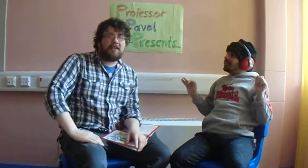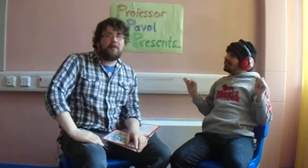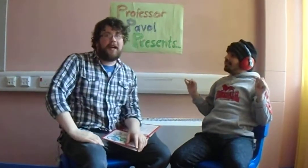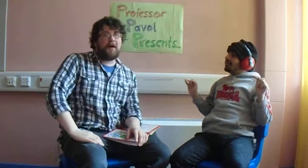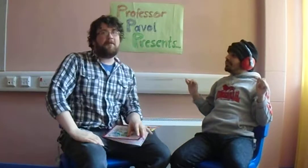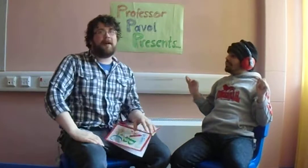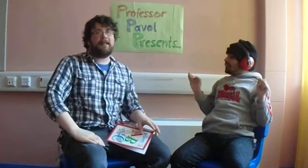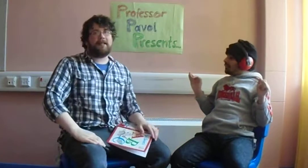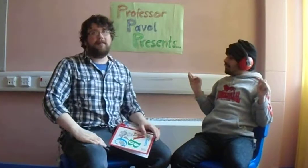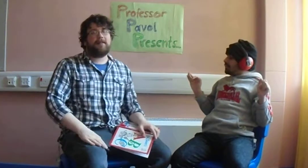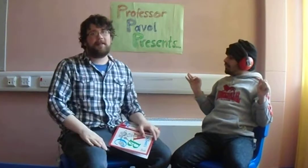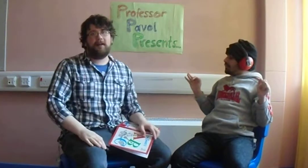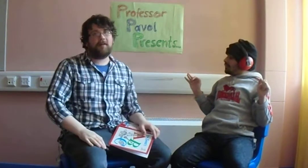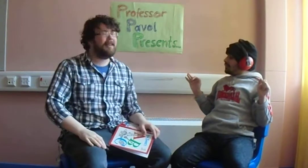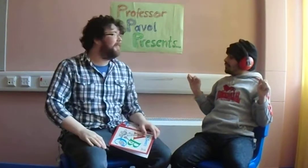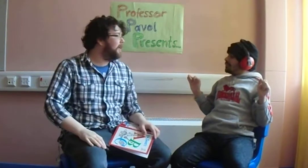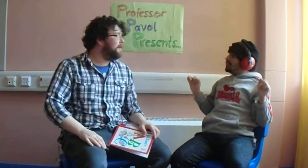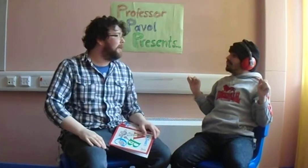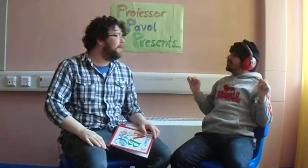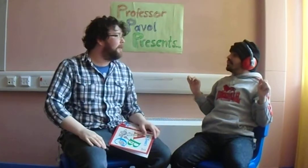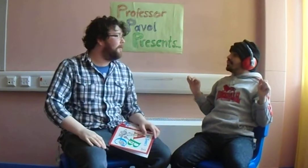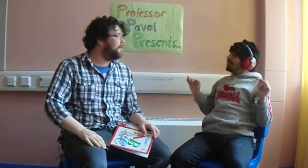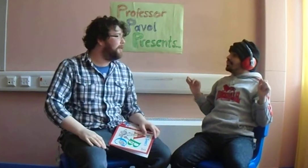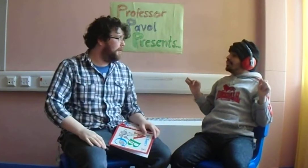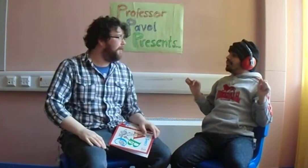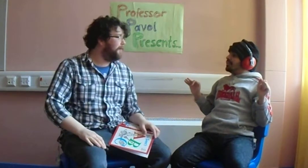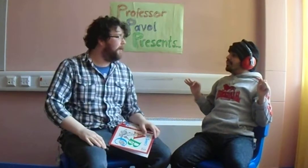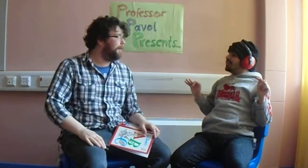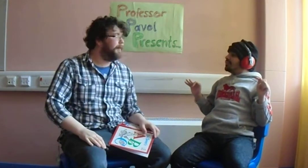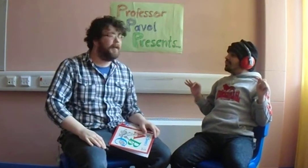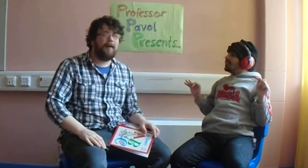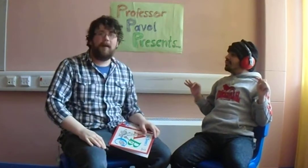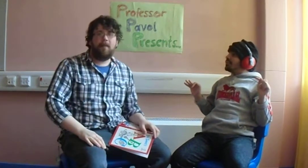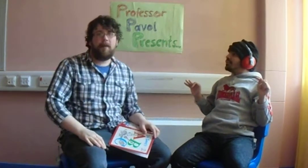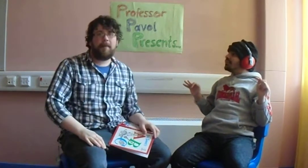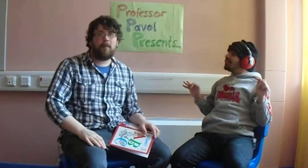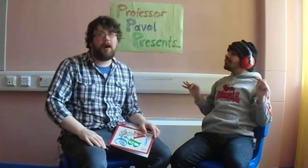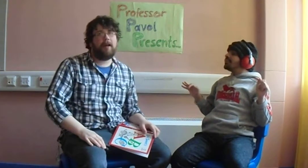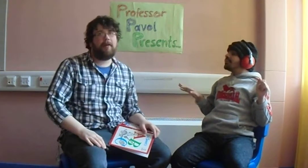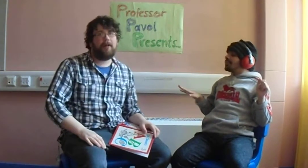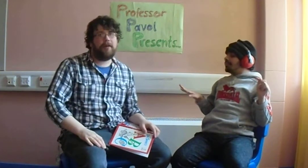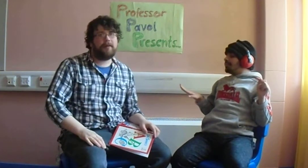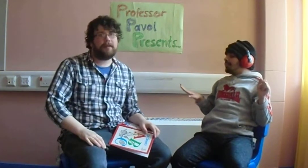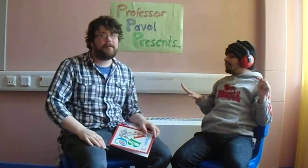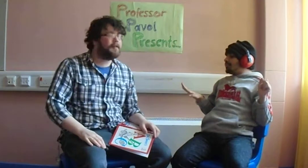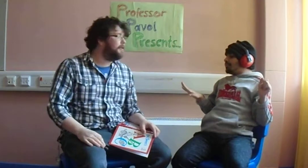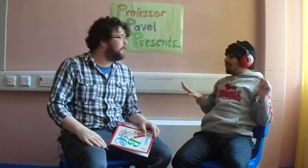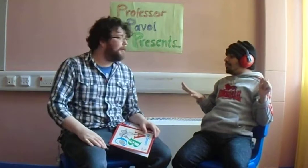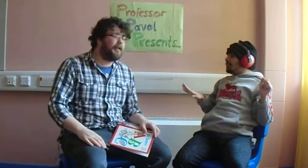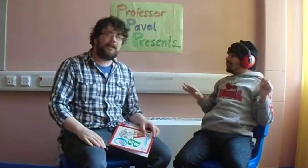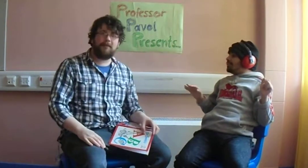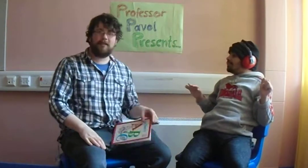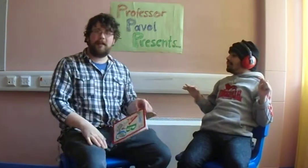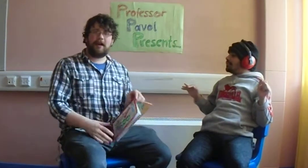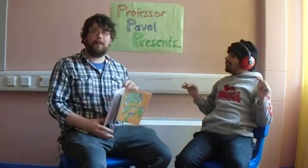off the alphabet. We've just got a few signs left to do, haven't we? We've been working on those, so we're going to show them to you now. Now,